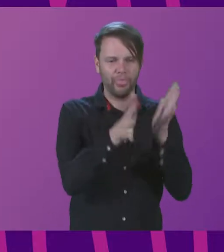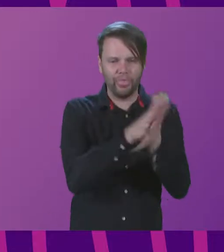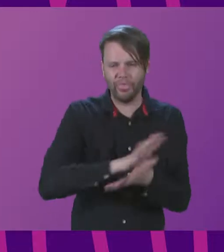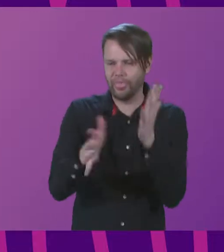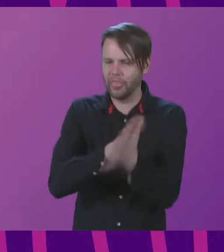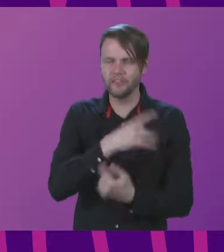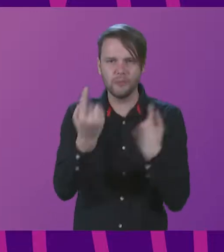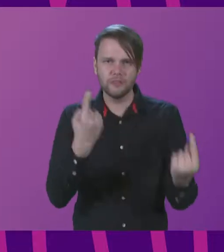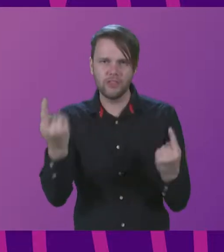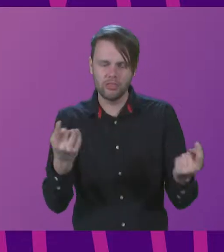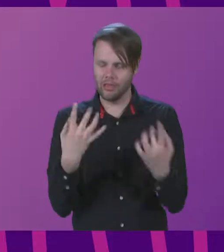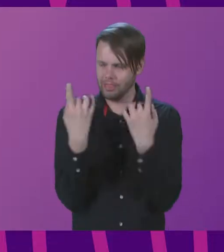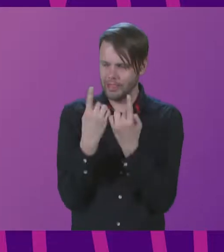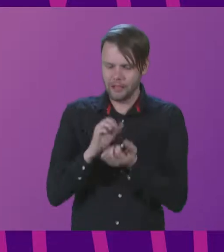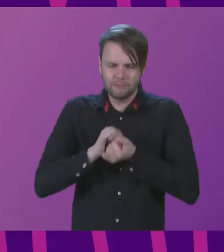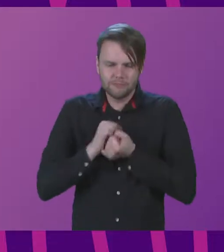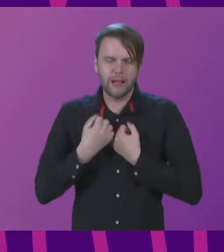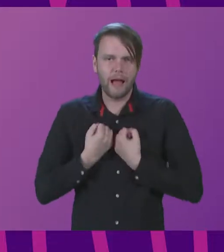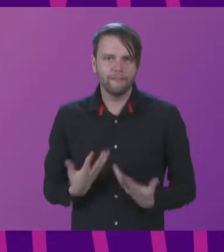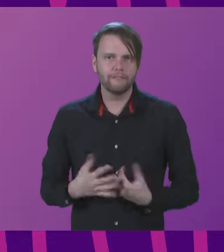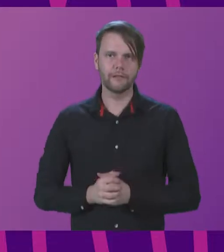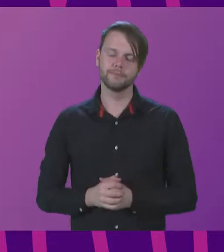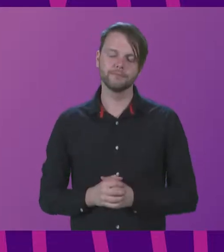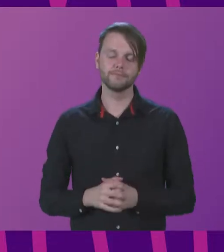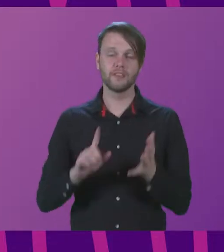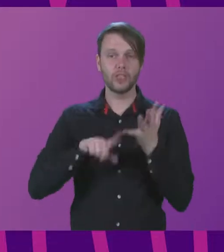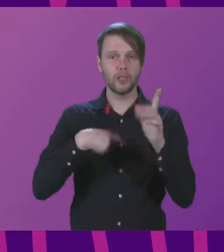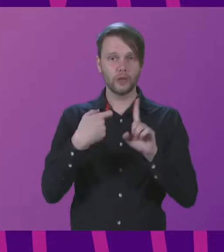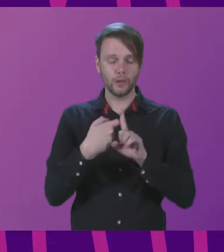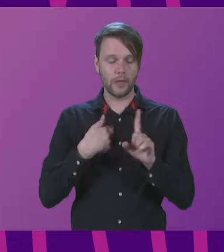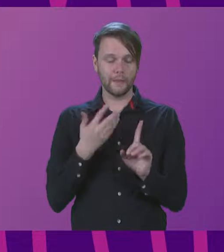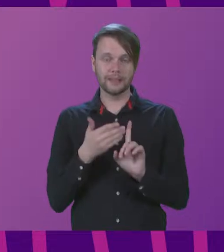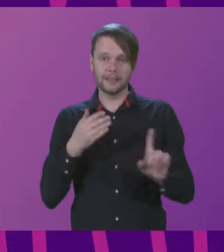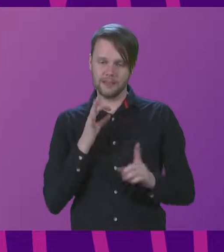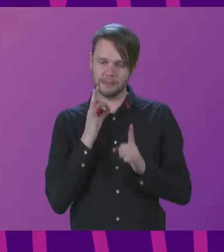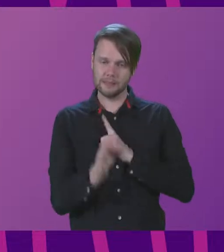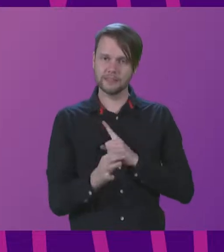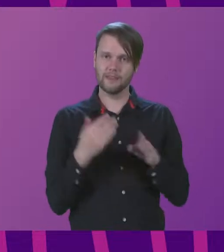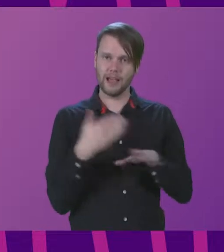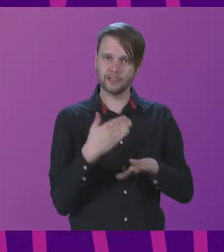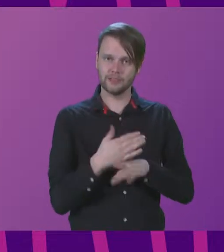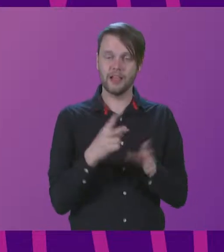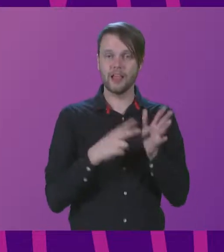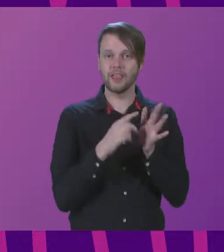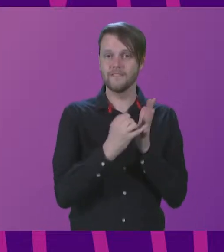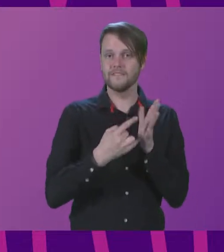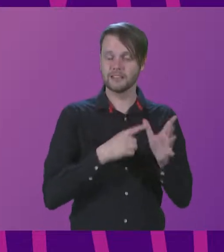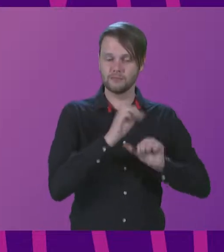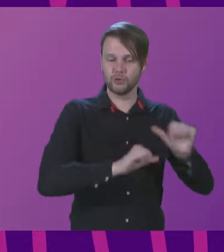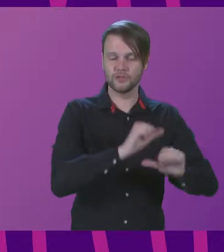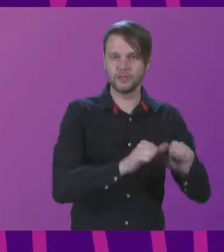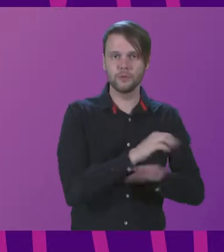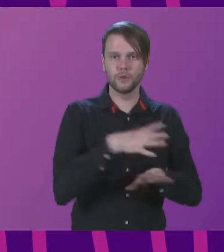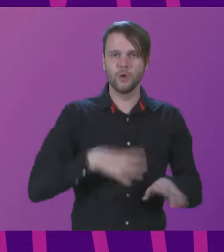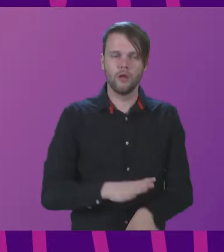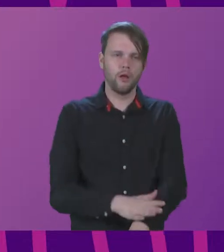and what we hold dear? For the UK, we identified a particular action, the visa process. It should not take Ukrainians as long